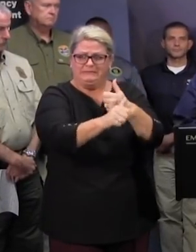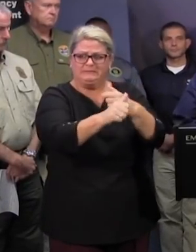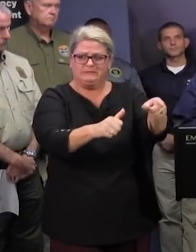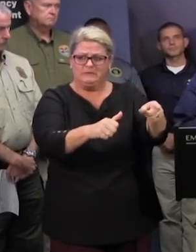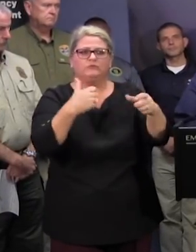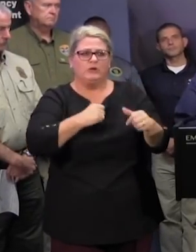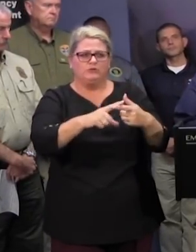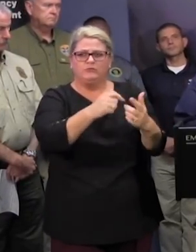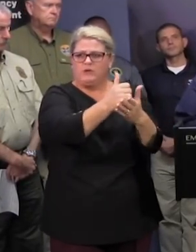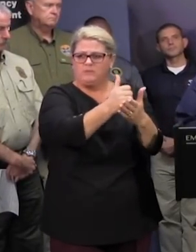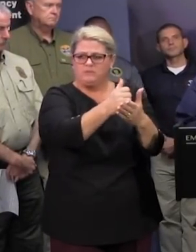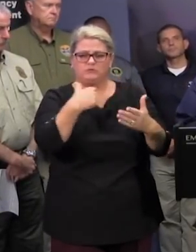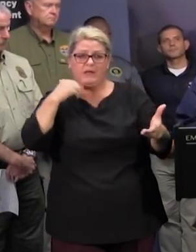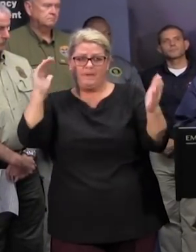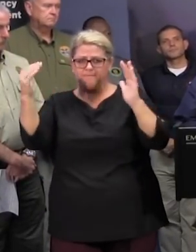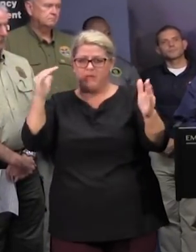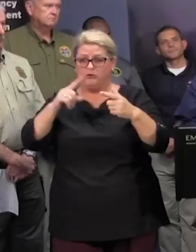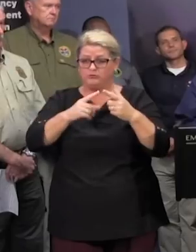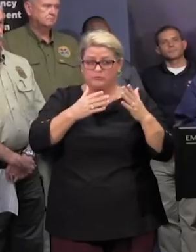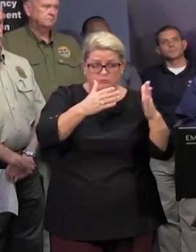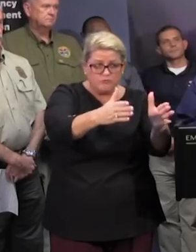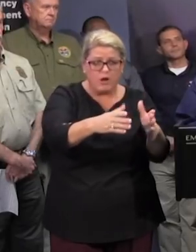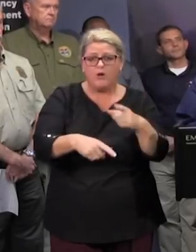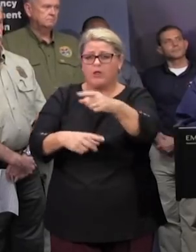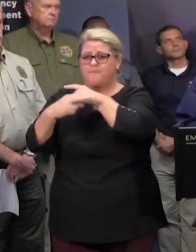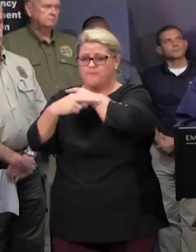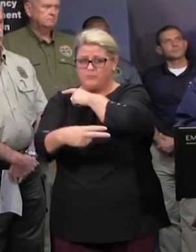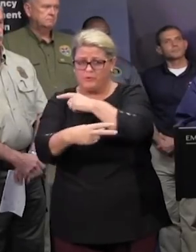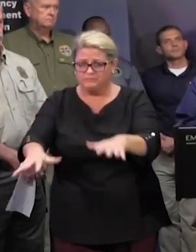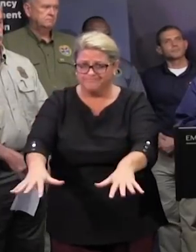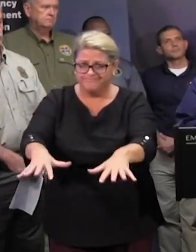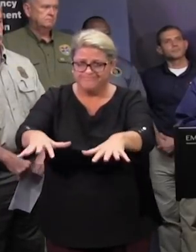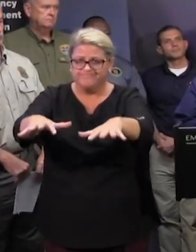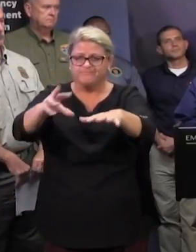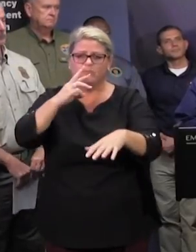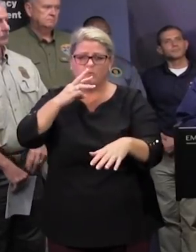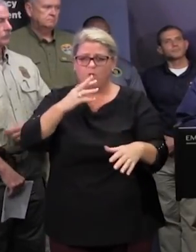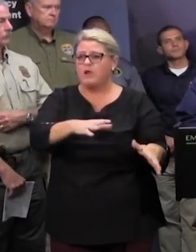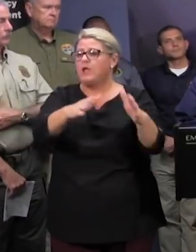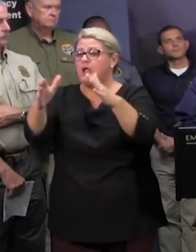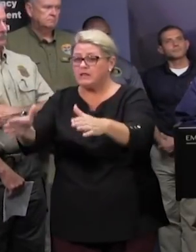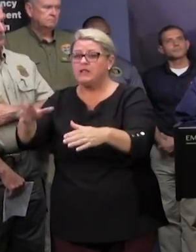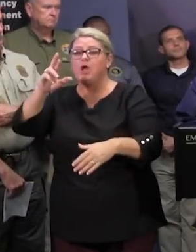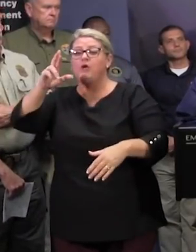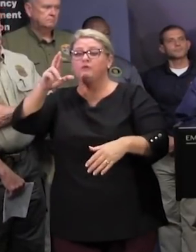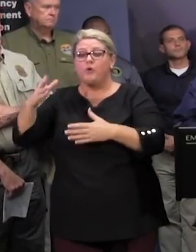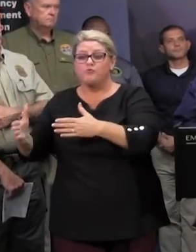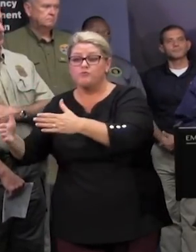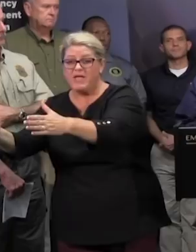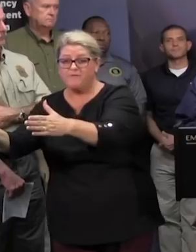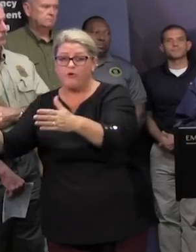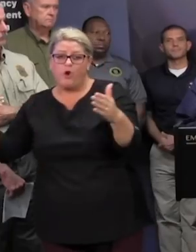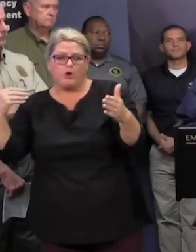that data compare it to our roadway data look at our bridge elevations and look at the causeway or the road leading up to the bridge and